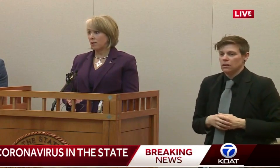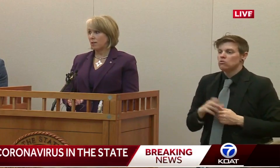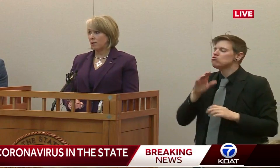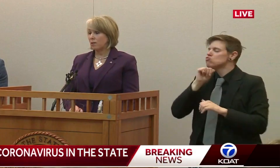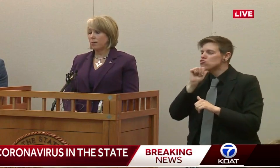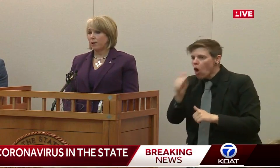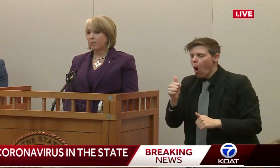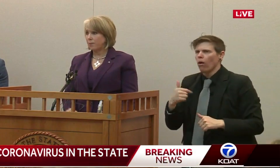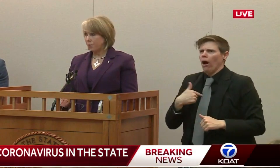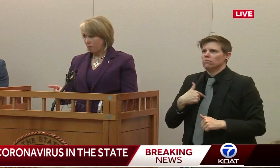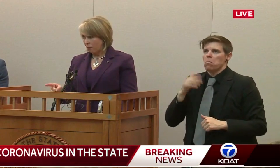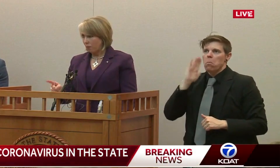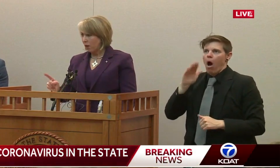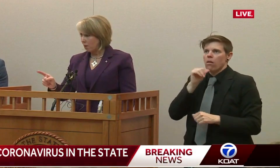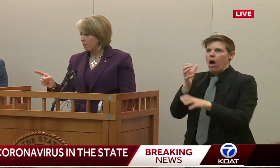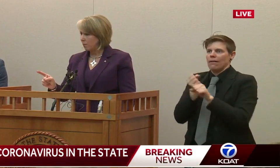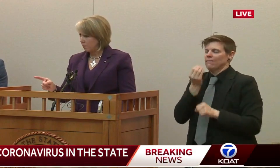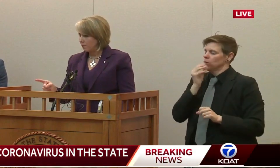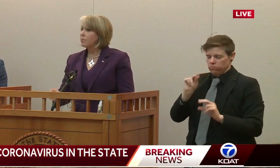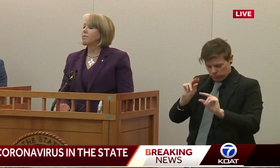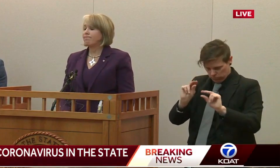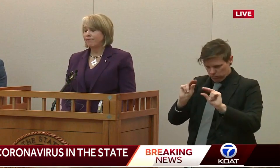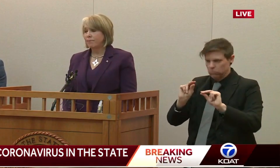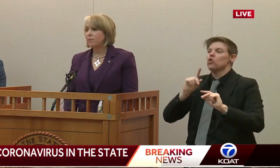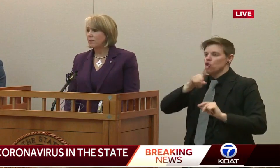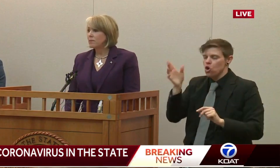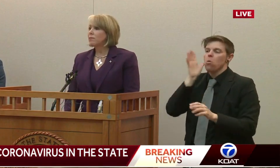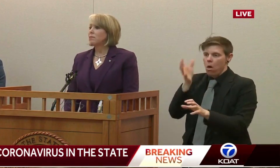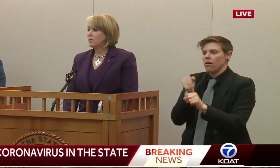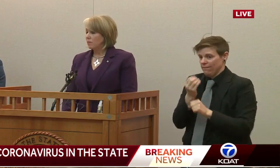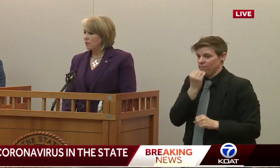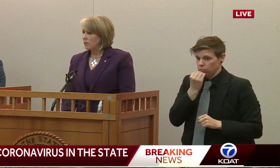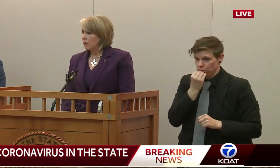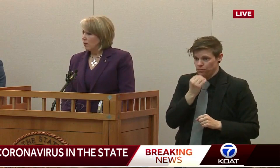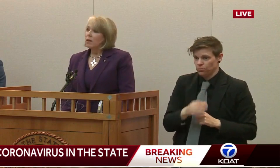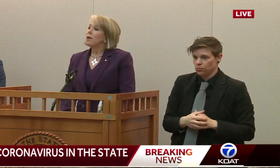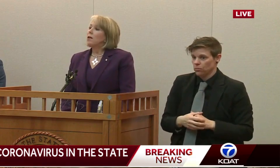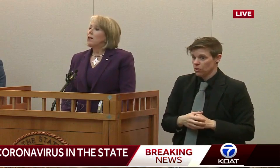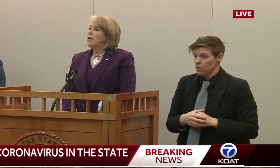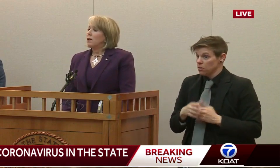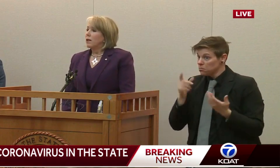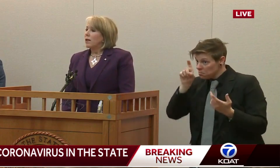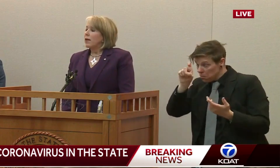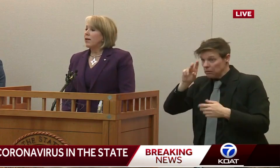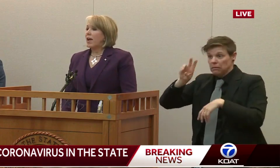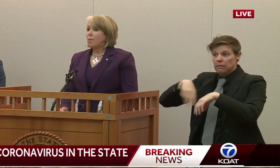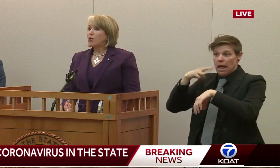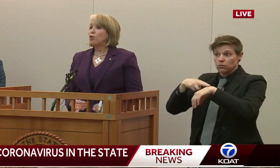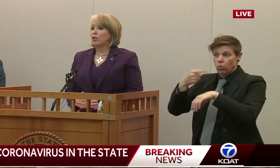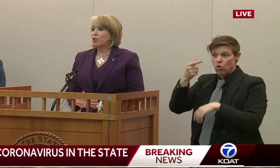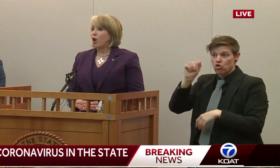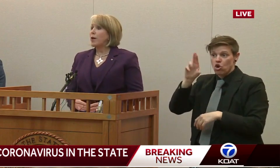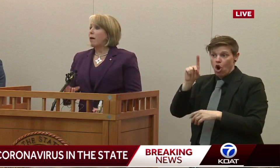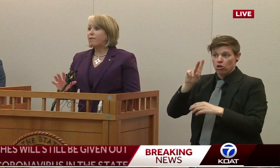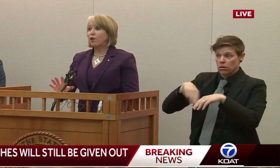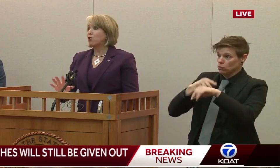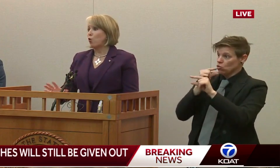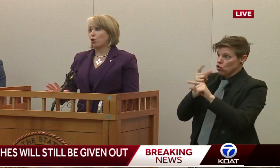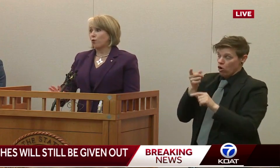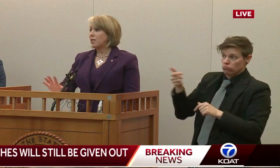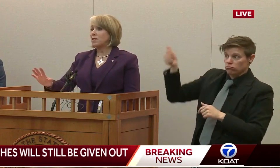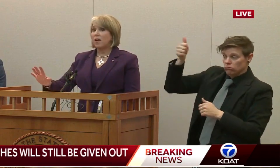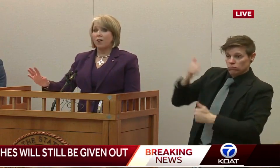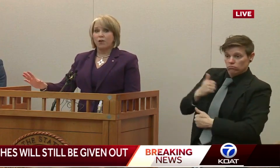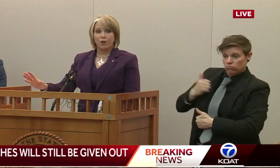crisis. As a quick call, you mentioned the National Guard is going to play a role. Can you explain what that role is? Absolutely. So in my